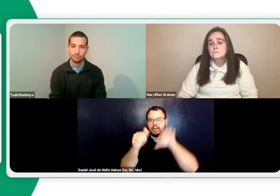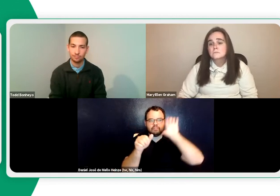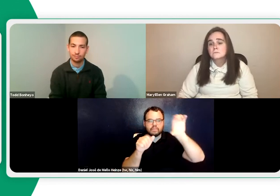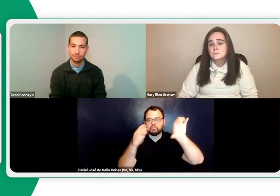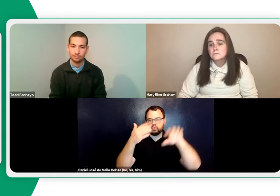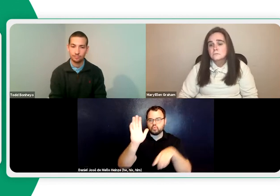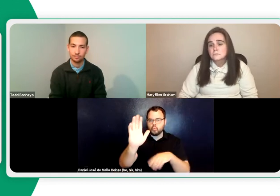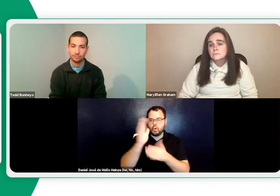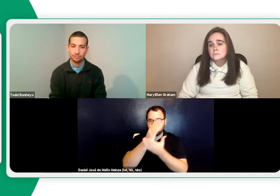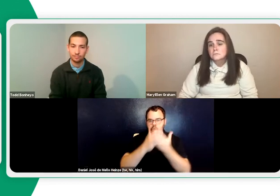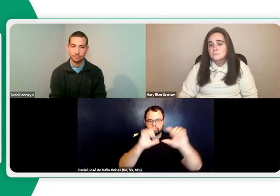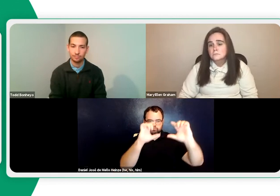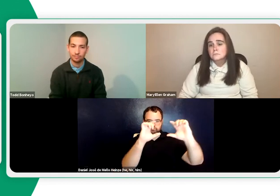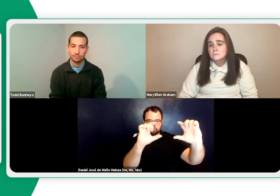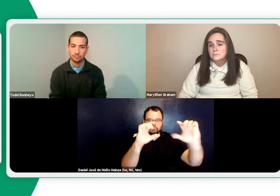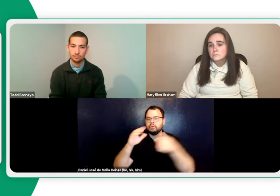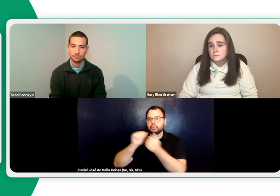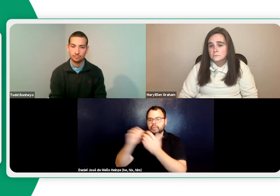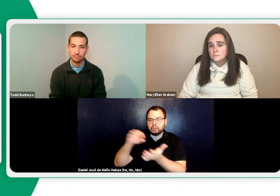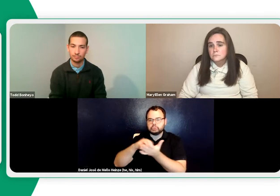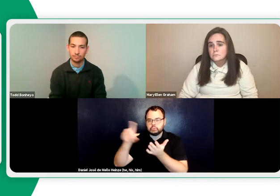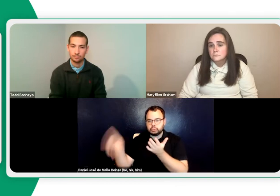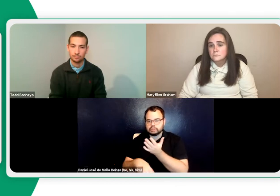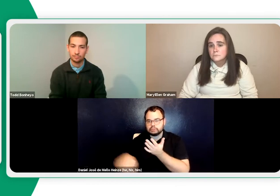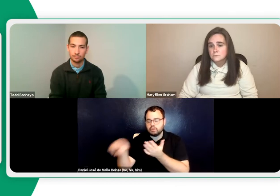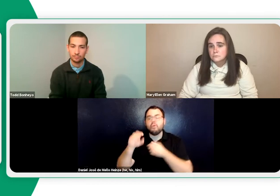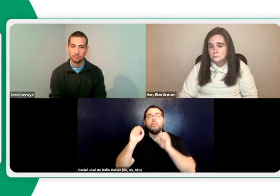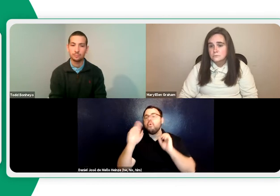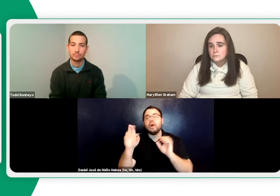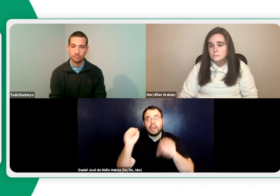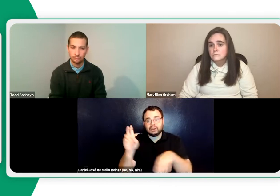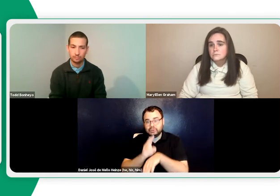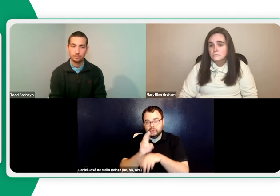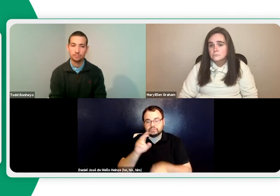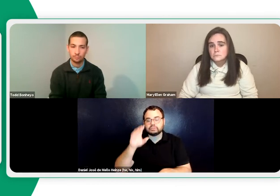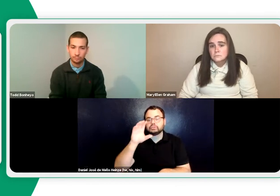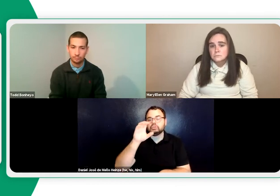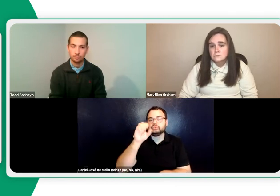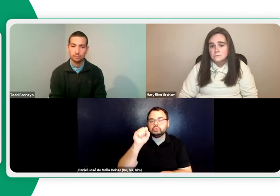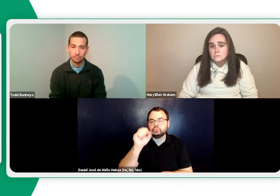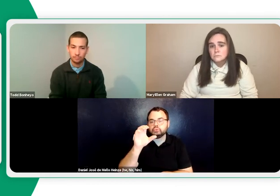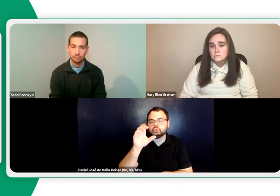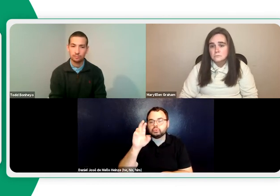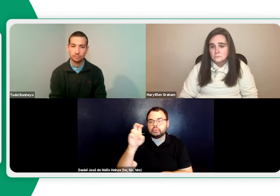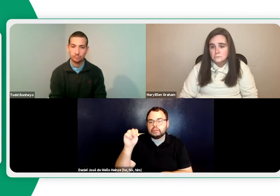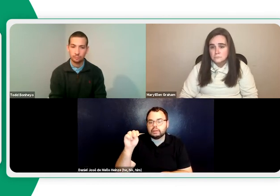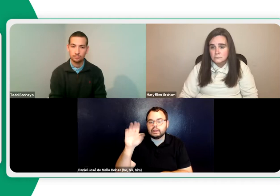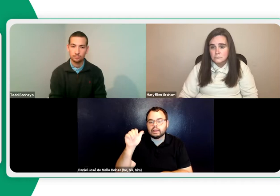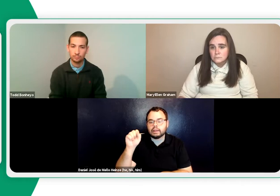So we don't allow recording in class. But what we'll do is have a camera or recording set up